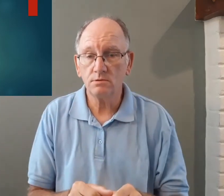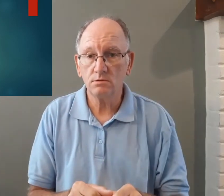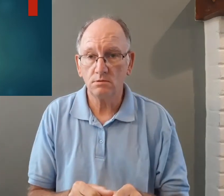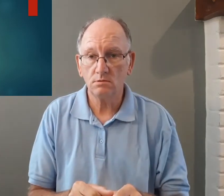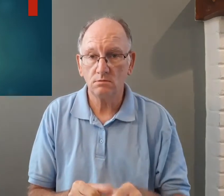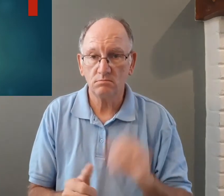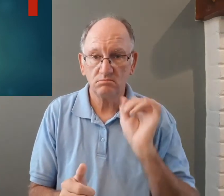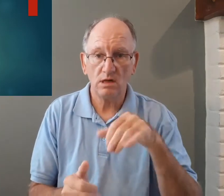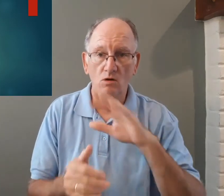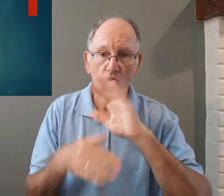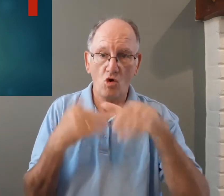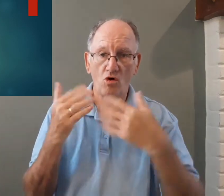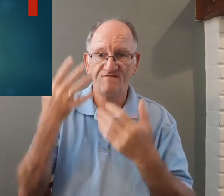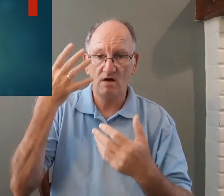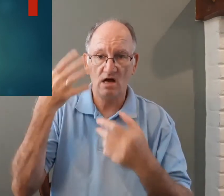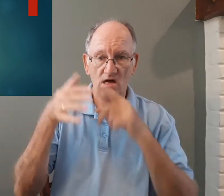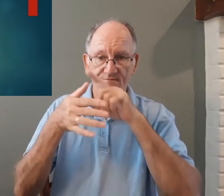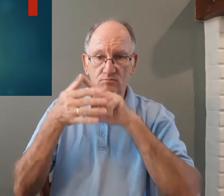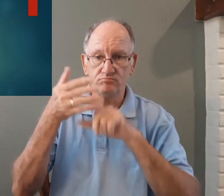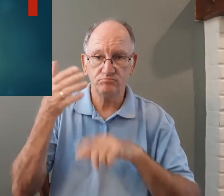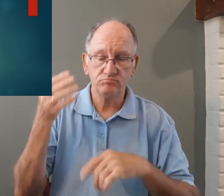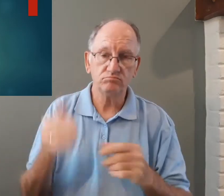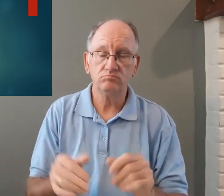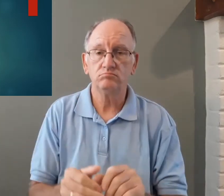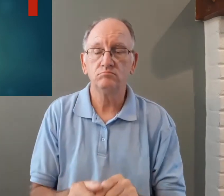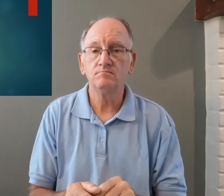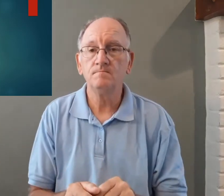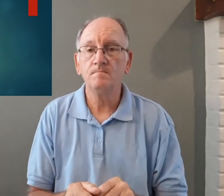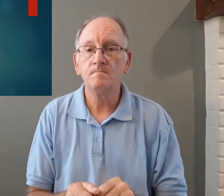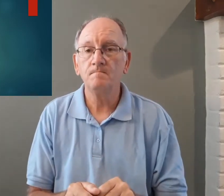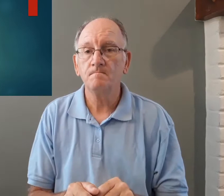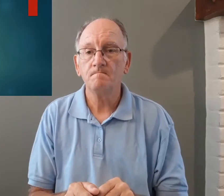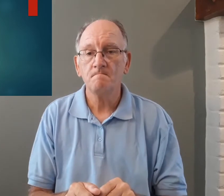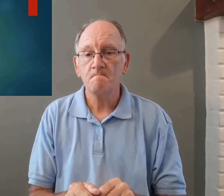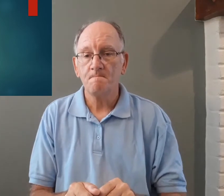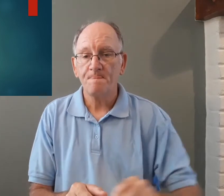so all these five words I'm going to define